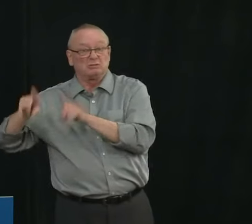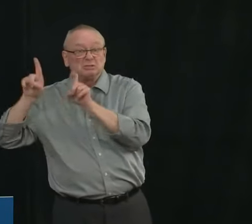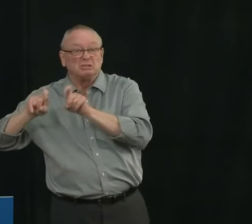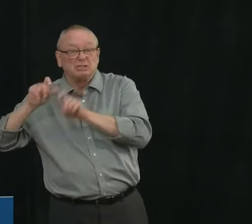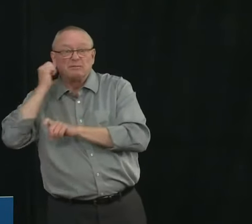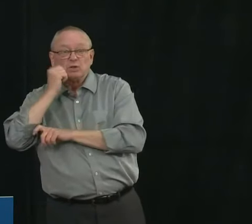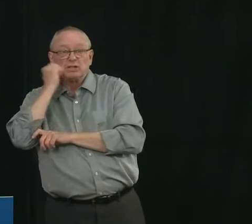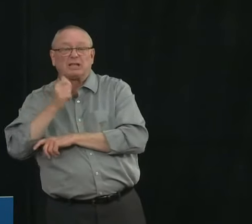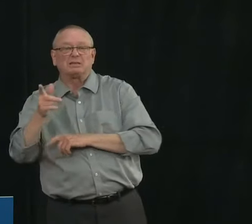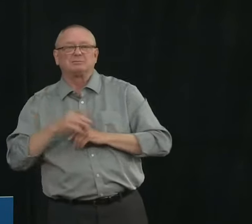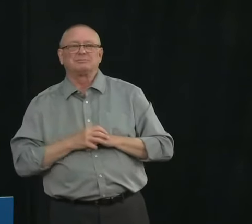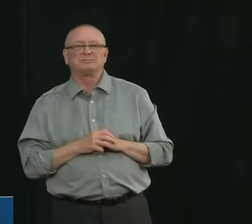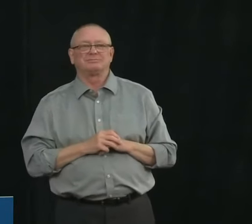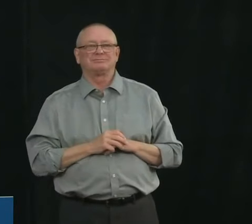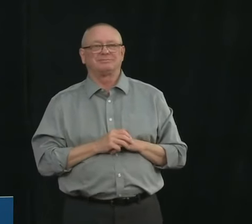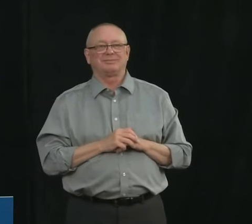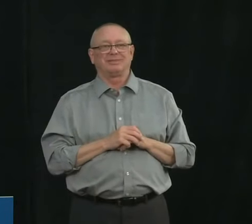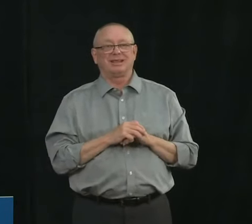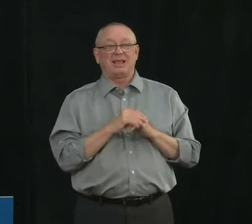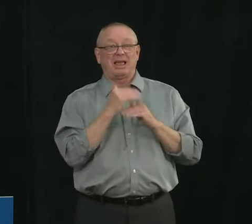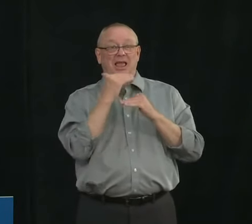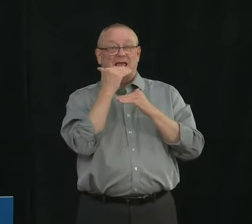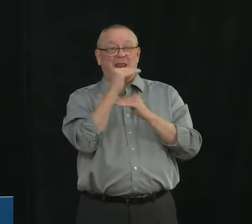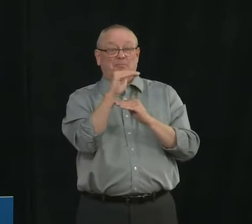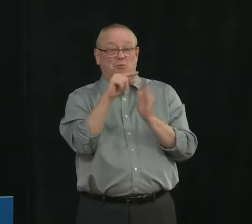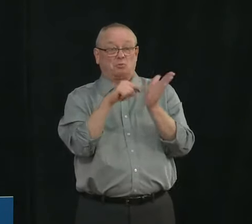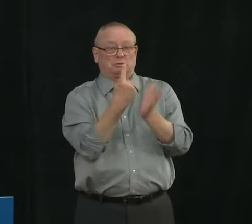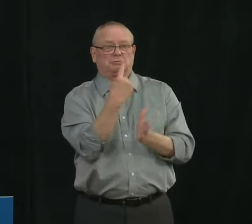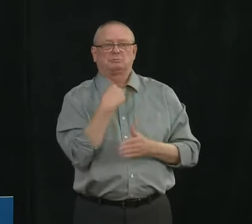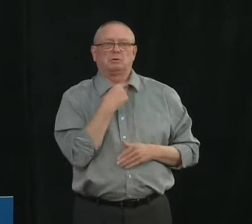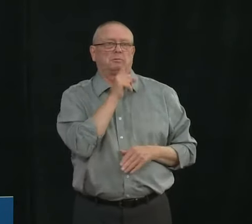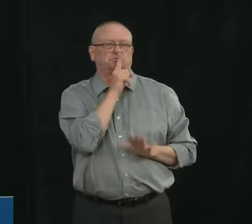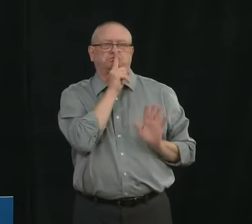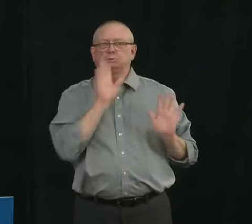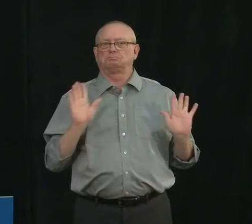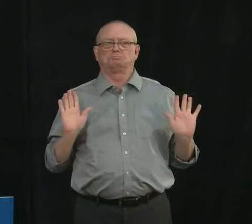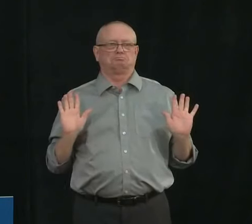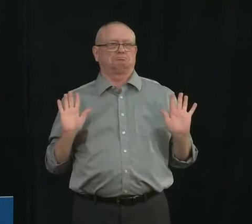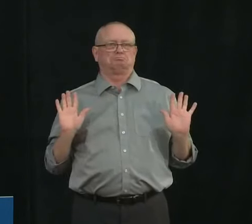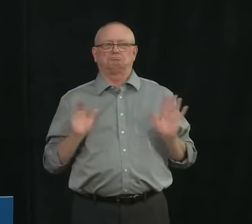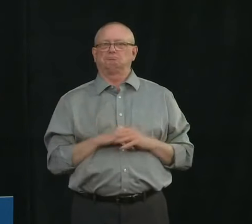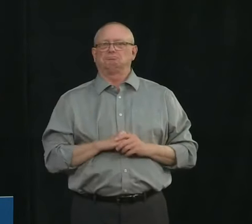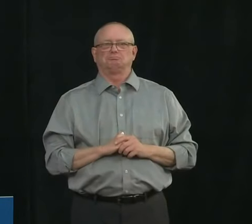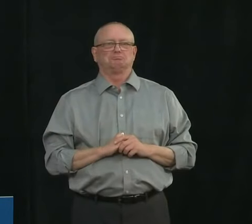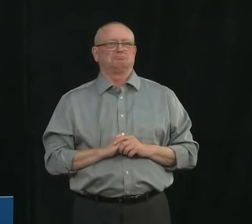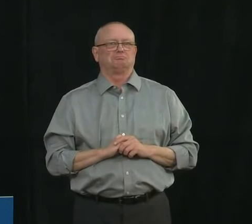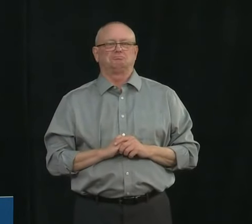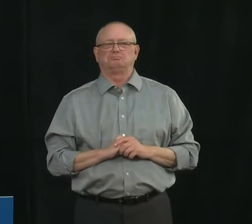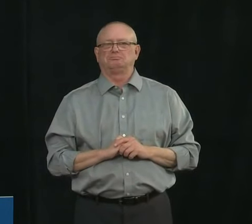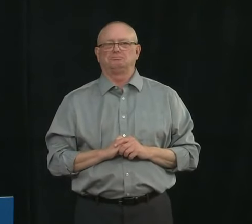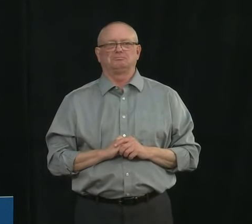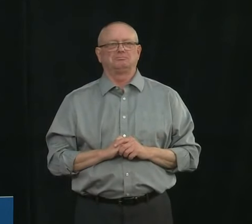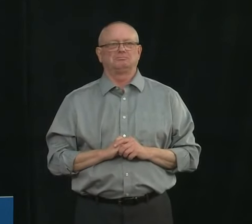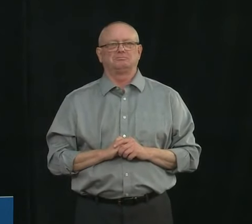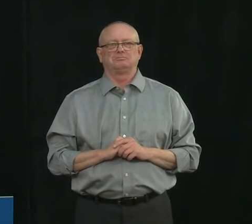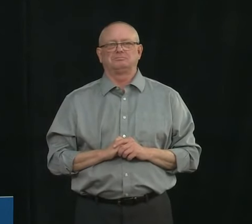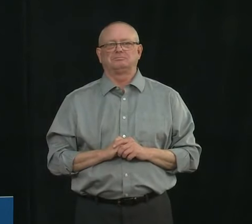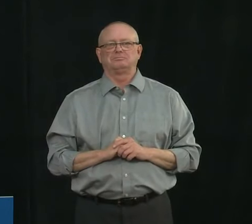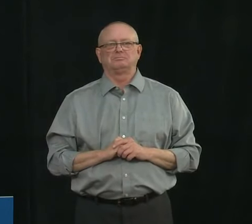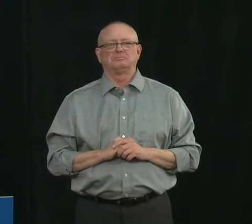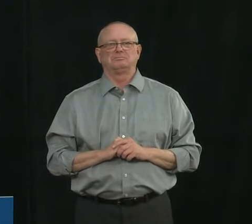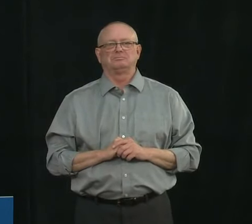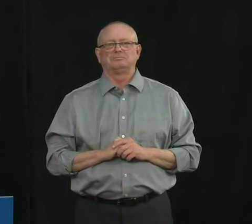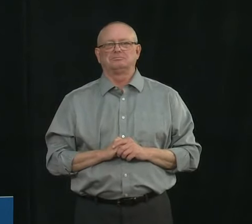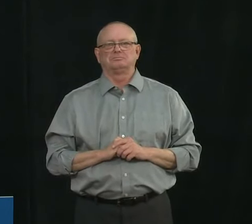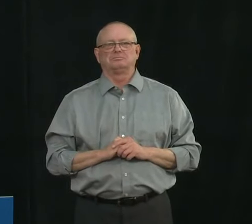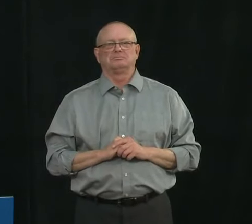can access testing so that's uh not something that that would limit people's access again i